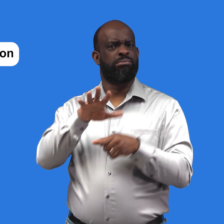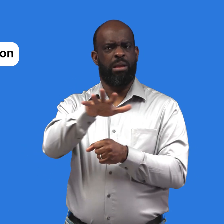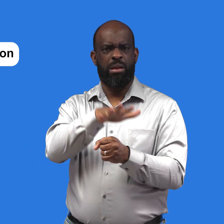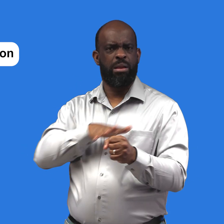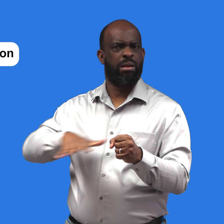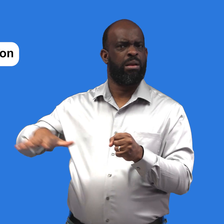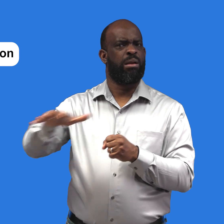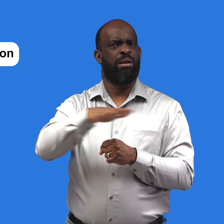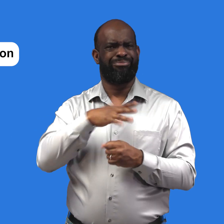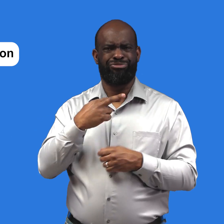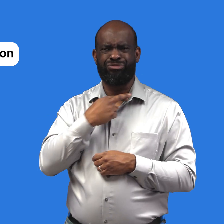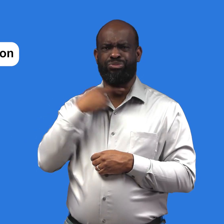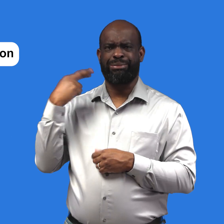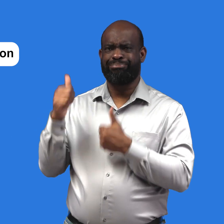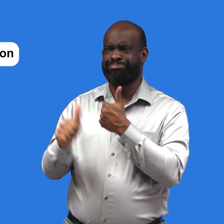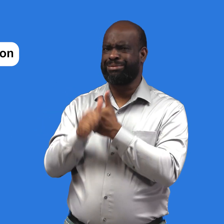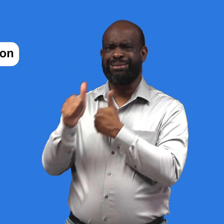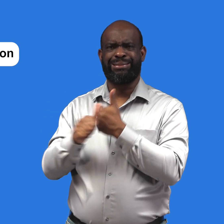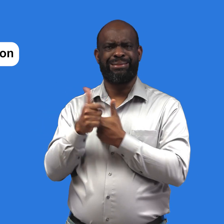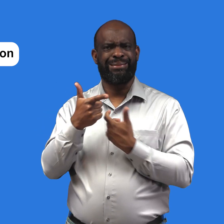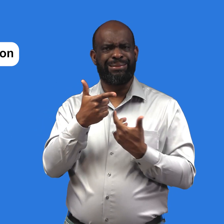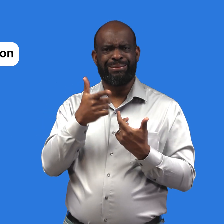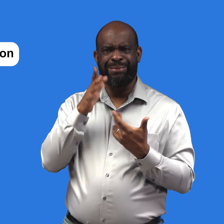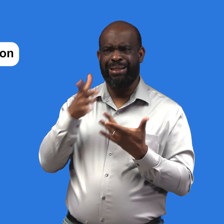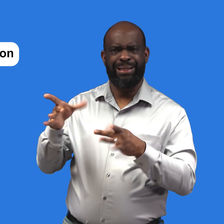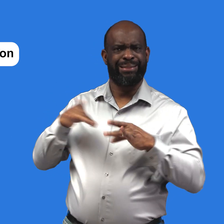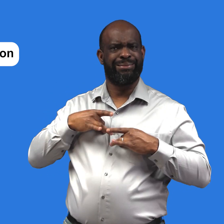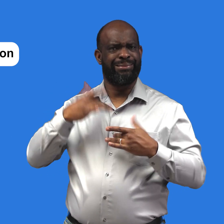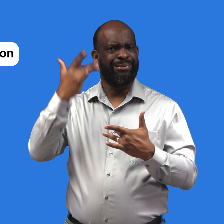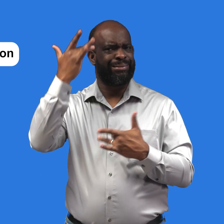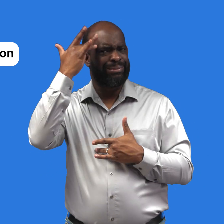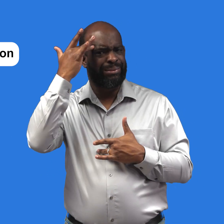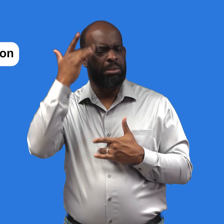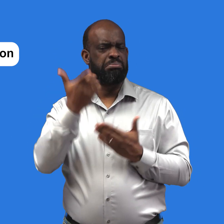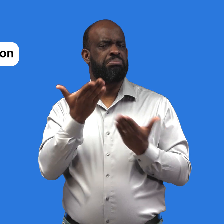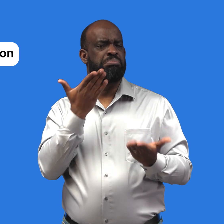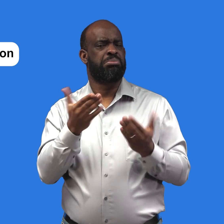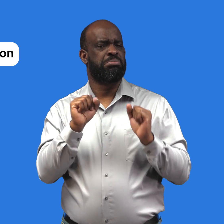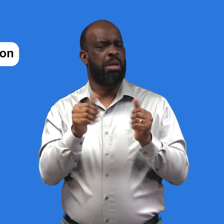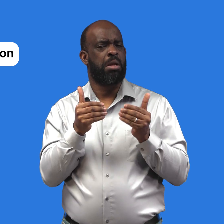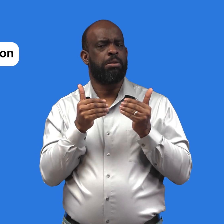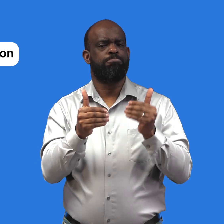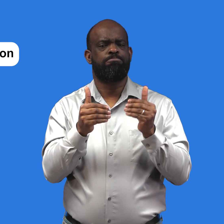risk for getting very sick, you may want to take more steps to protect yourself